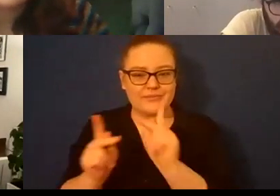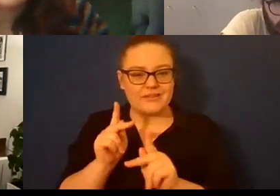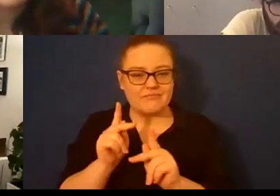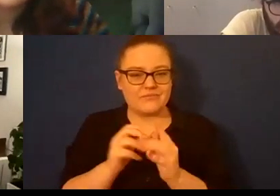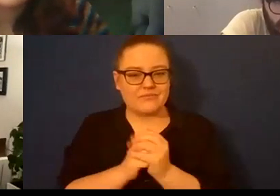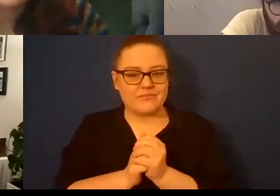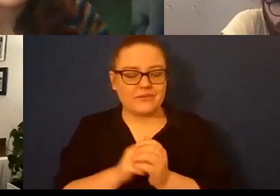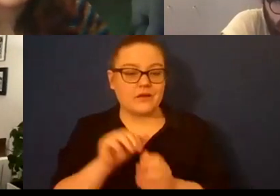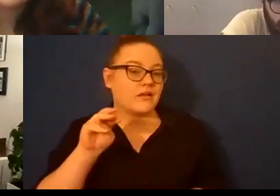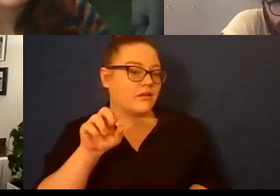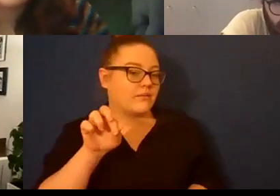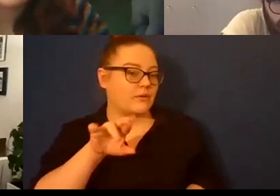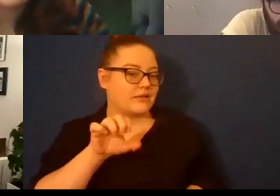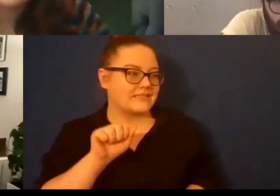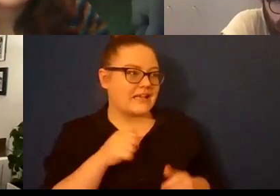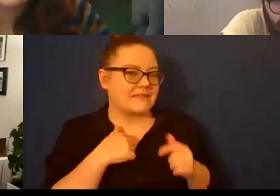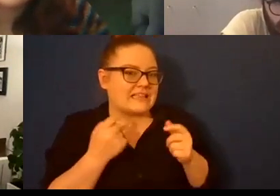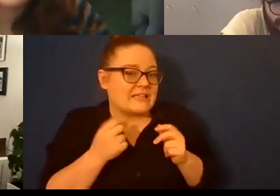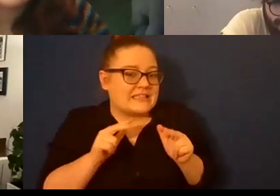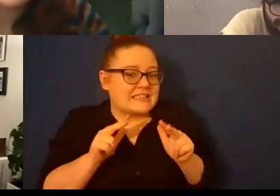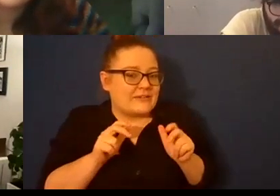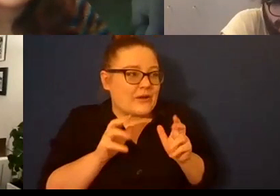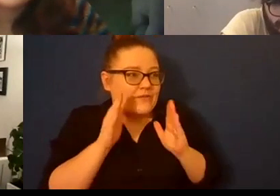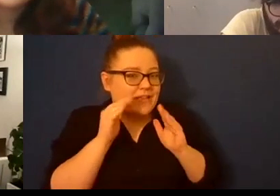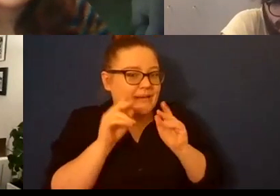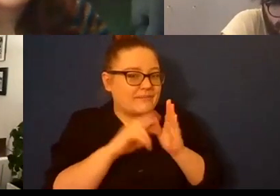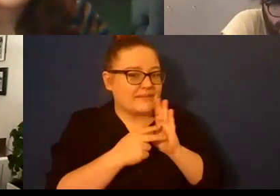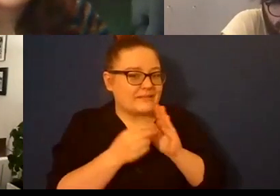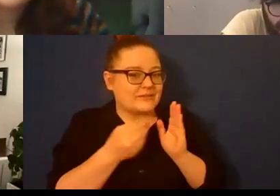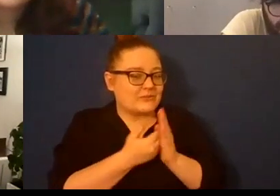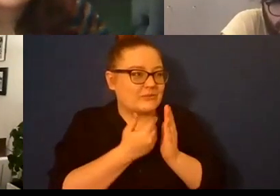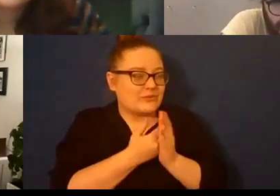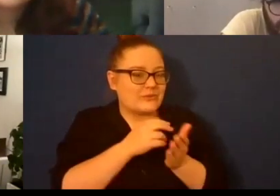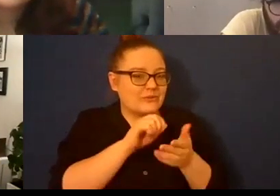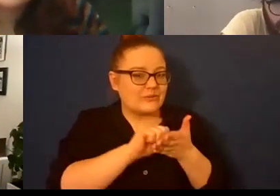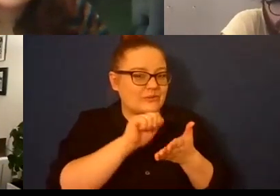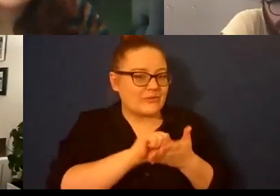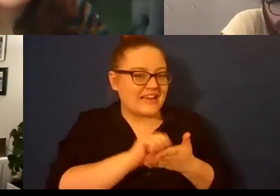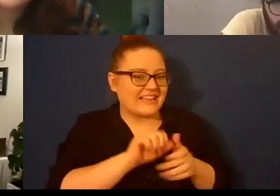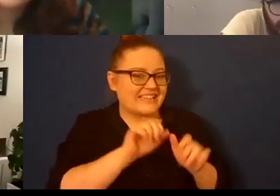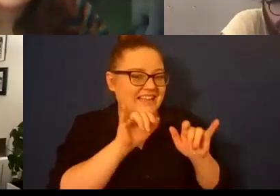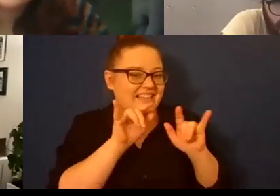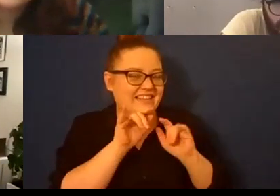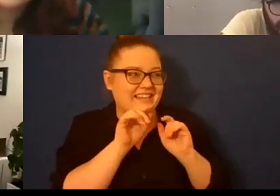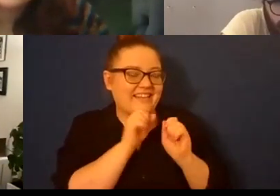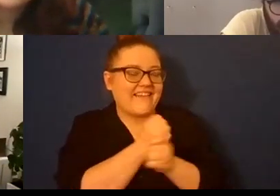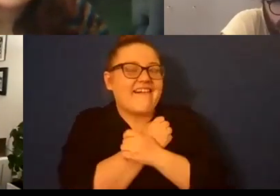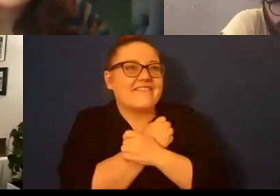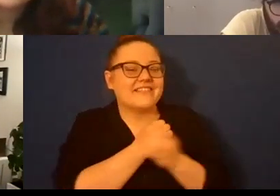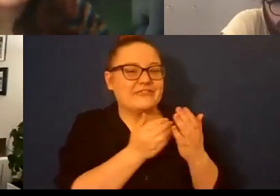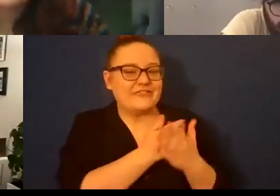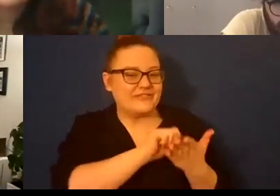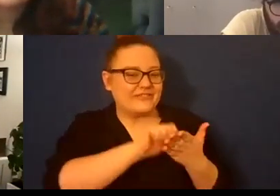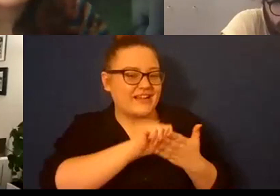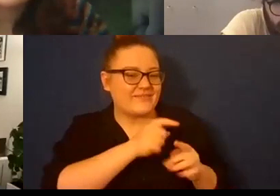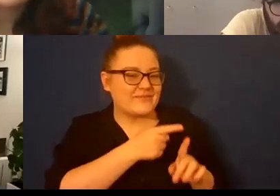means we're gonna see some writing from you Megan soon because I love seeing new writing from you um okay I'm gonna